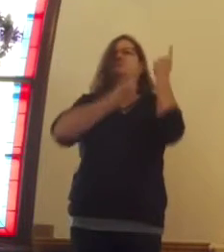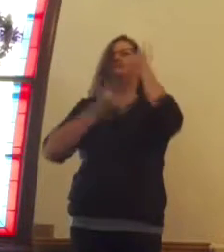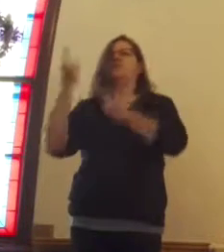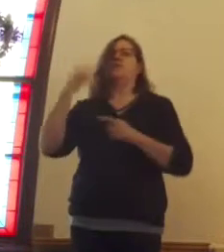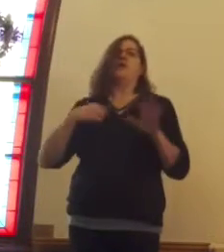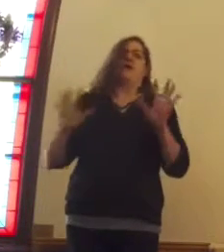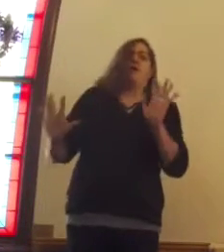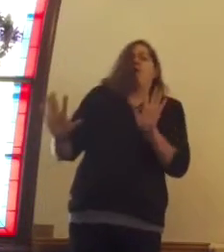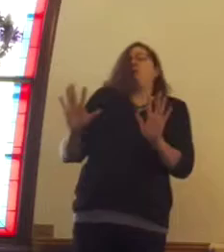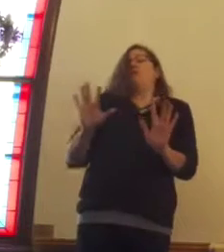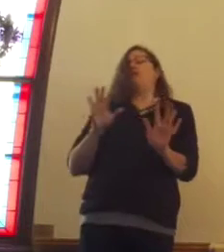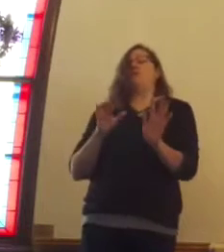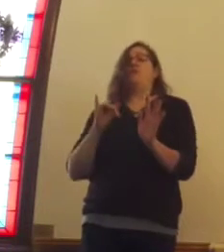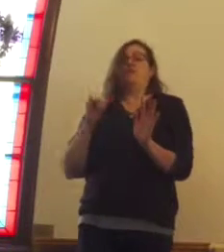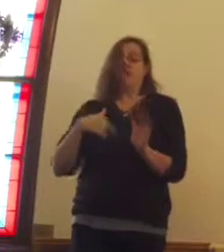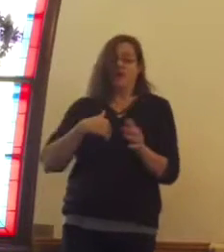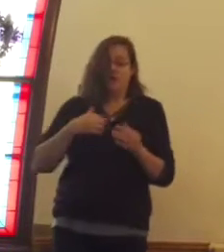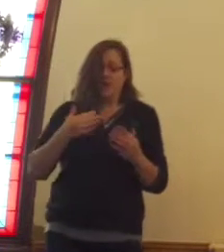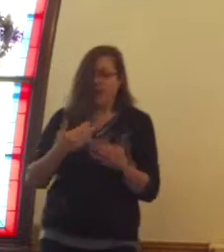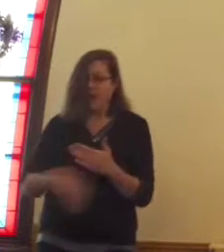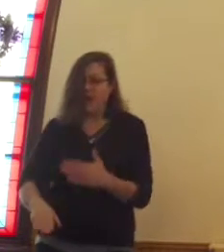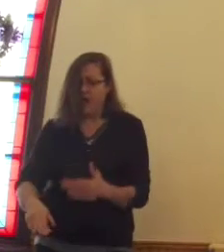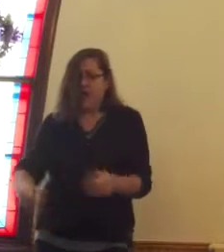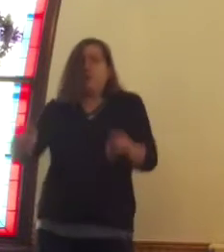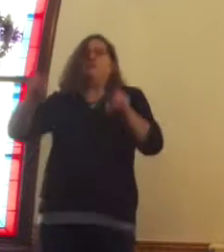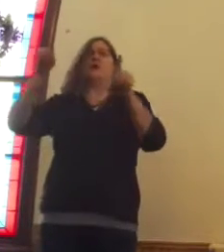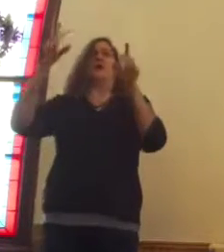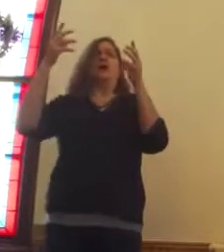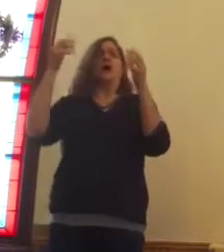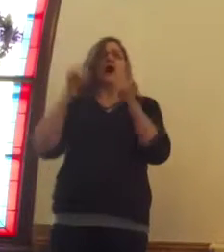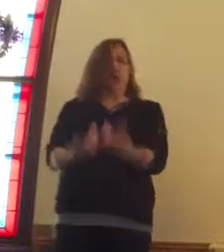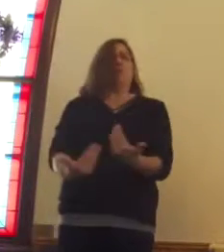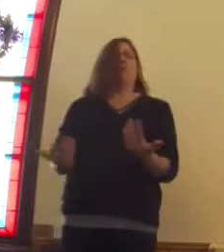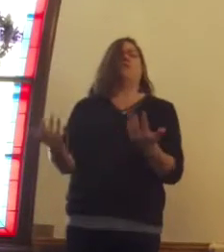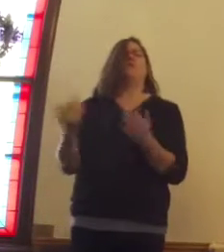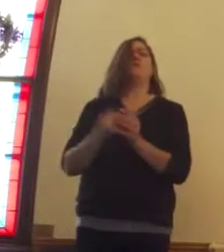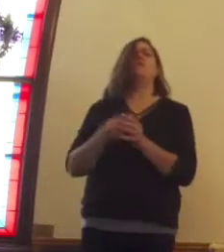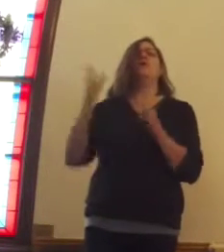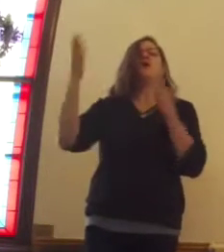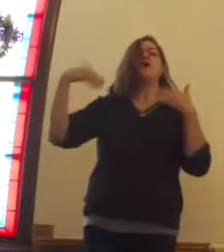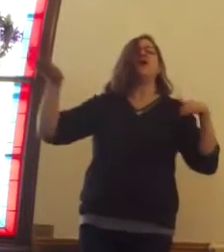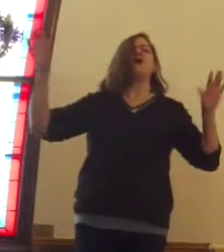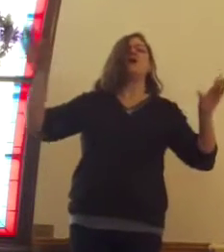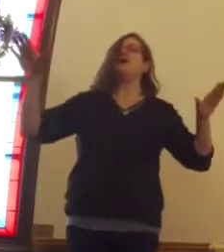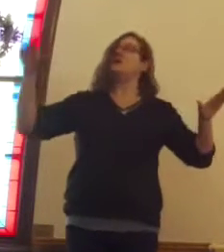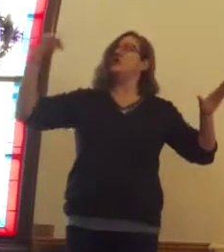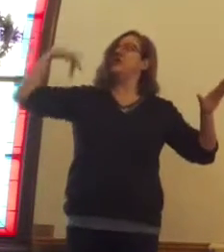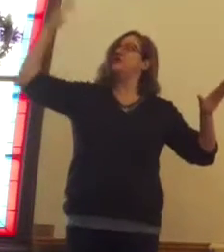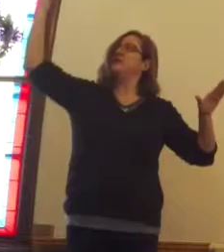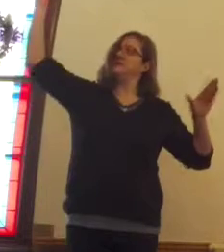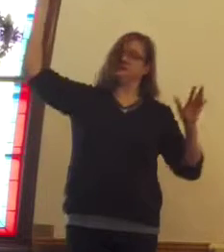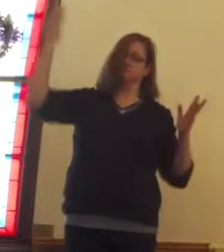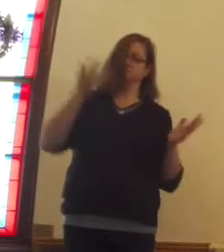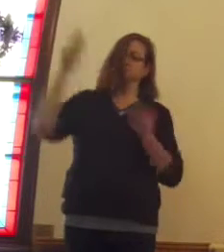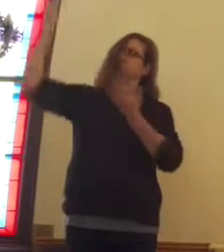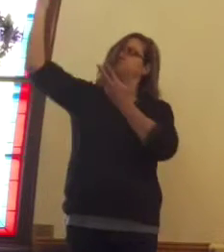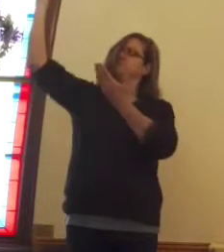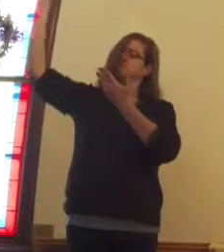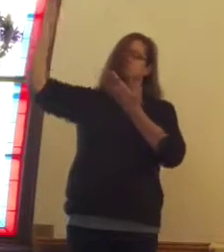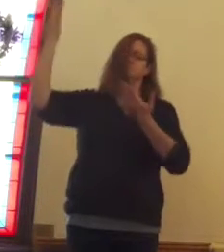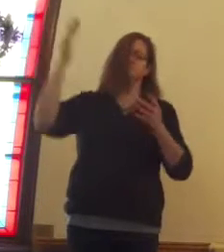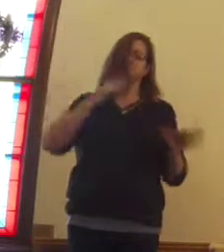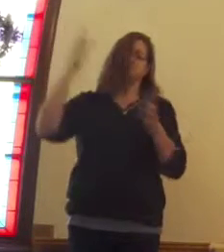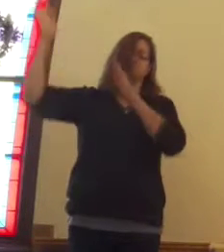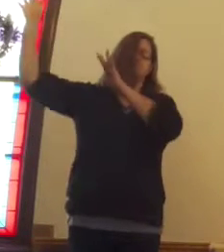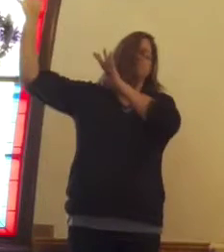oh, well, you know, this immaculate conception, but, you know, the angels came down, and, know, as we all learn, the angels